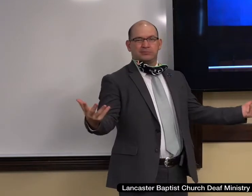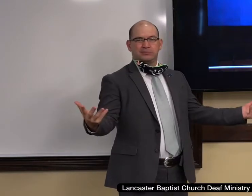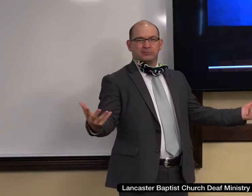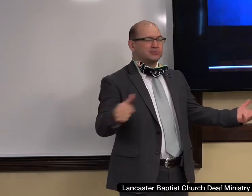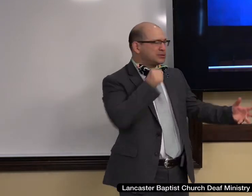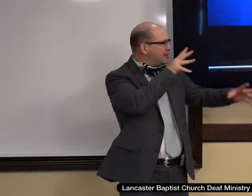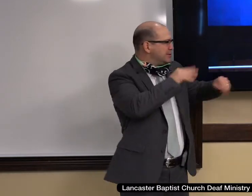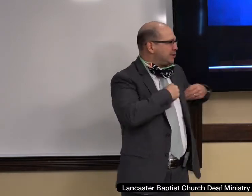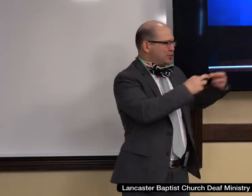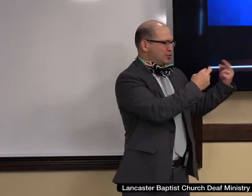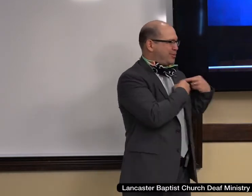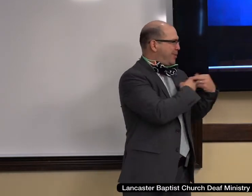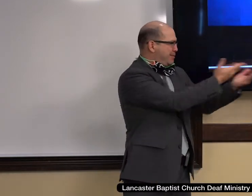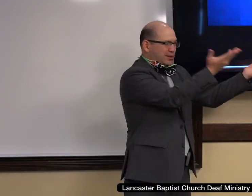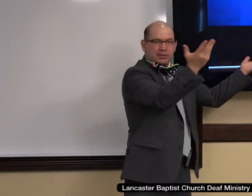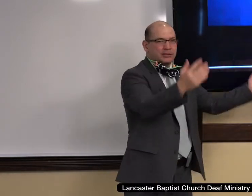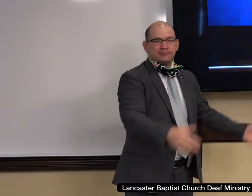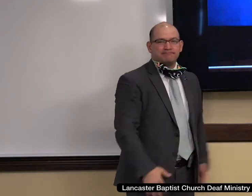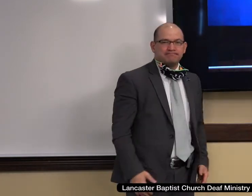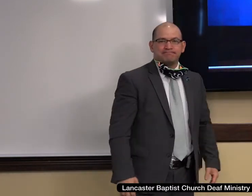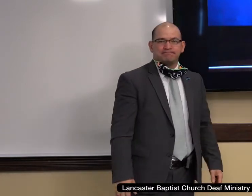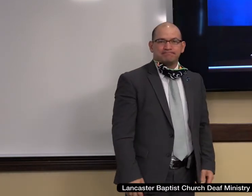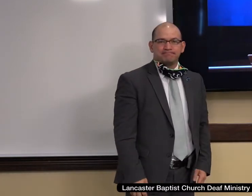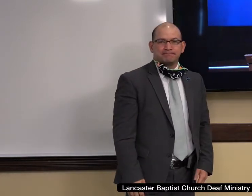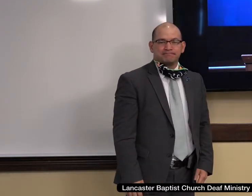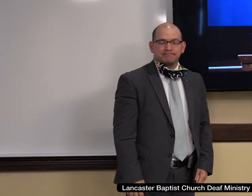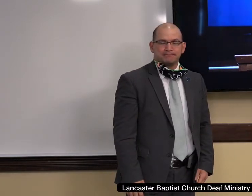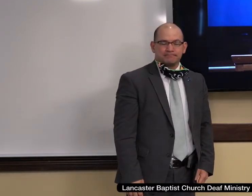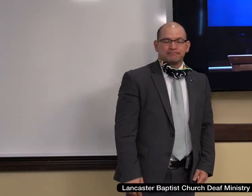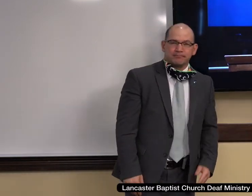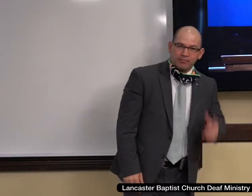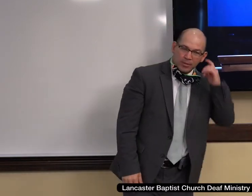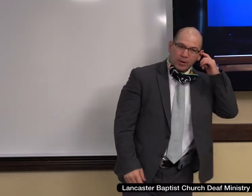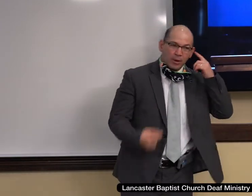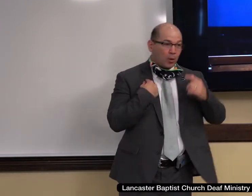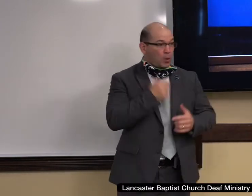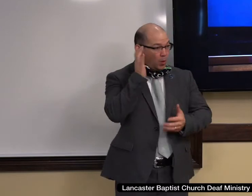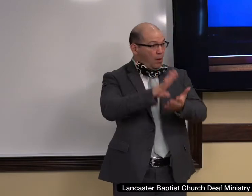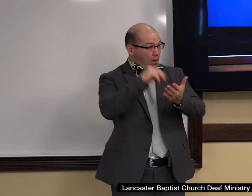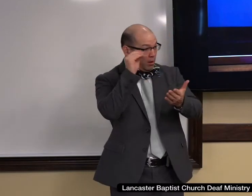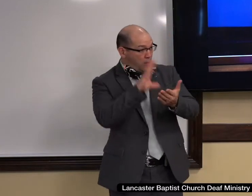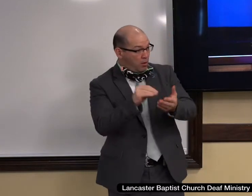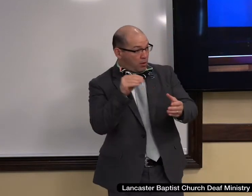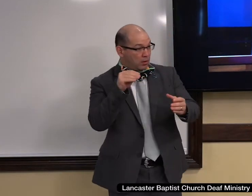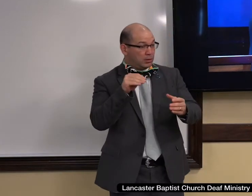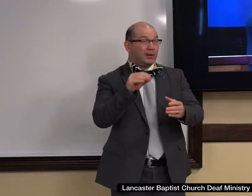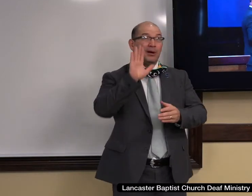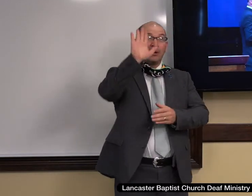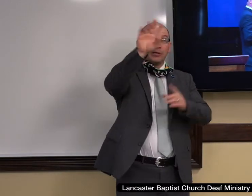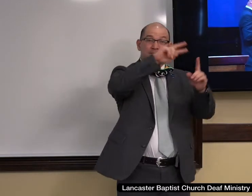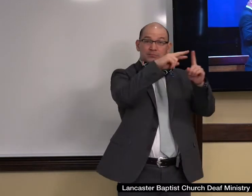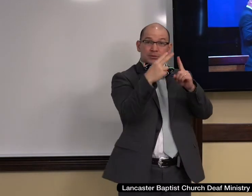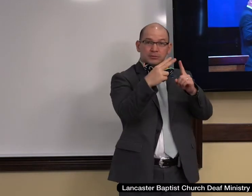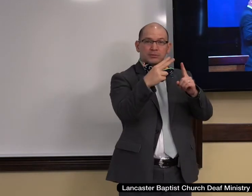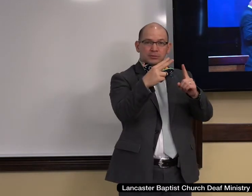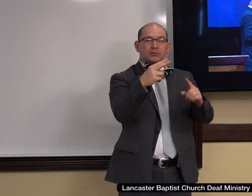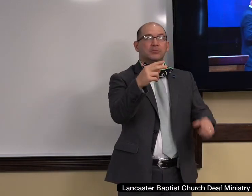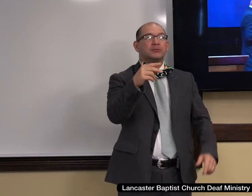personal responsibility. We're going to learn in these upcoming weeks that according to God's view, all men need forgiveness. Everybody